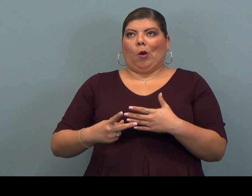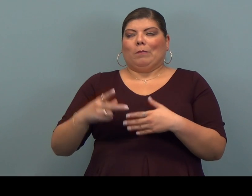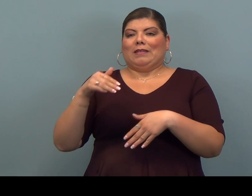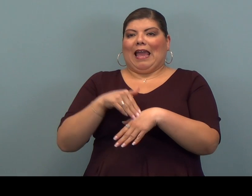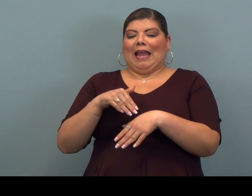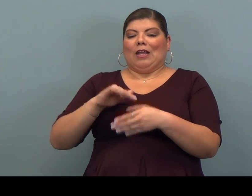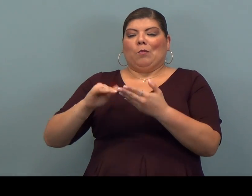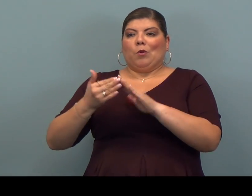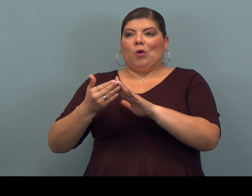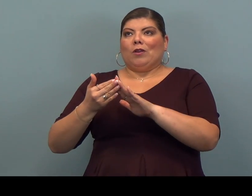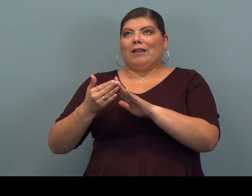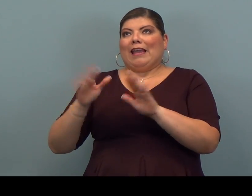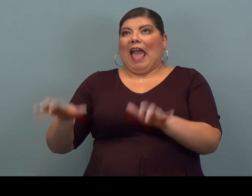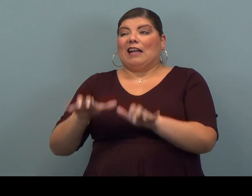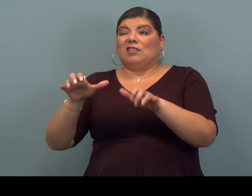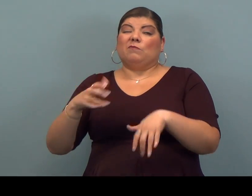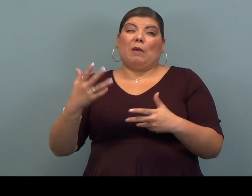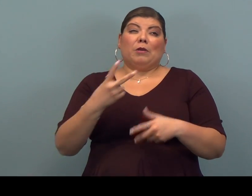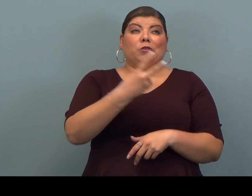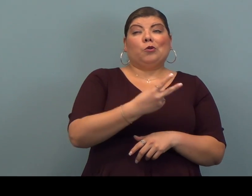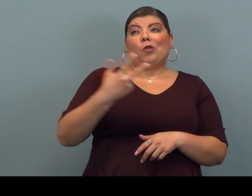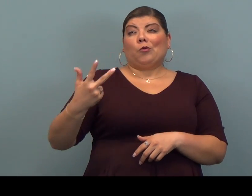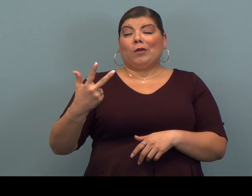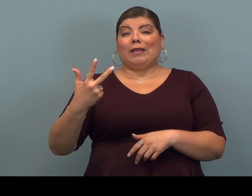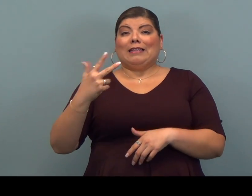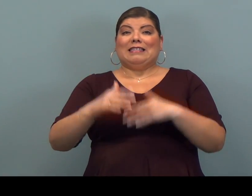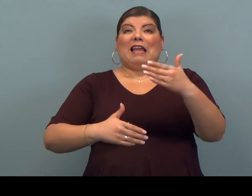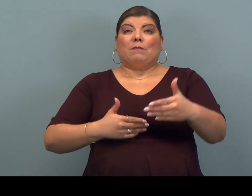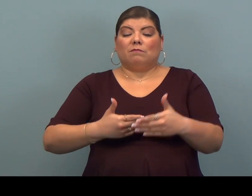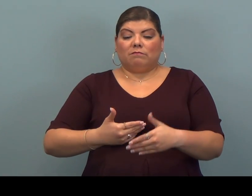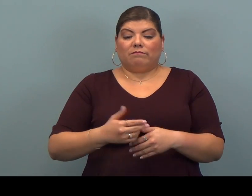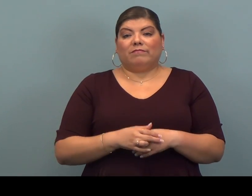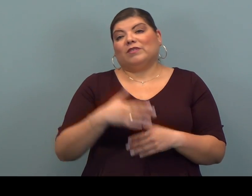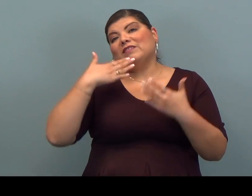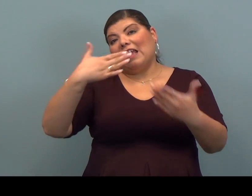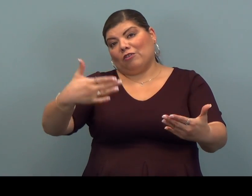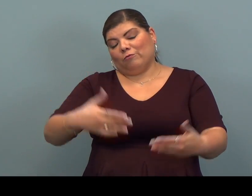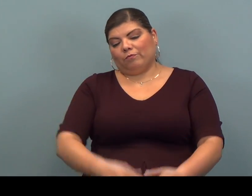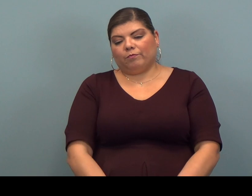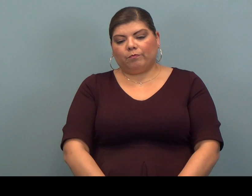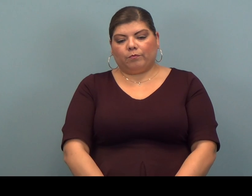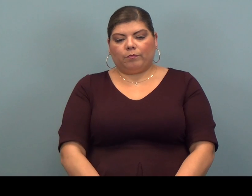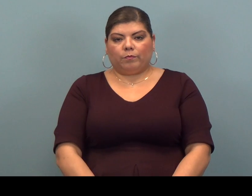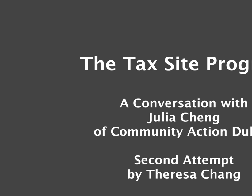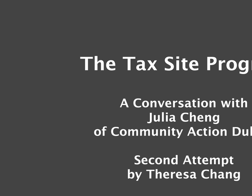programs at Community Action Duluth. You're maybe taking two and a half to three steps ahead. Thank you.